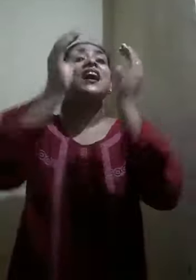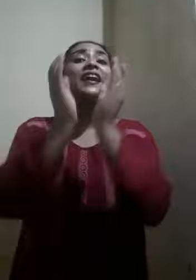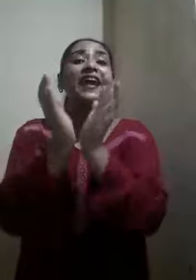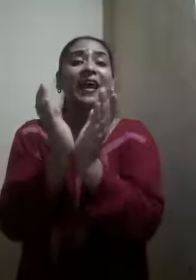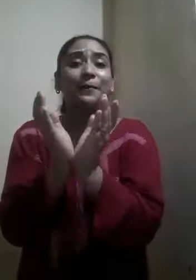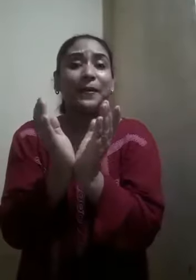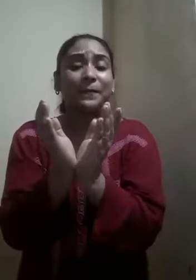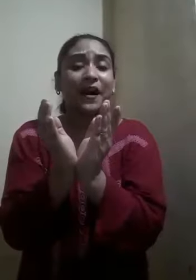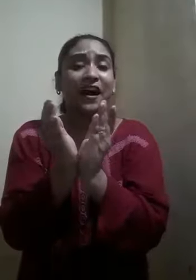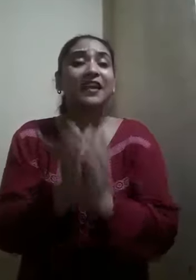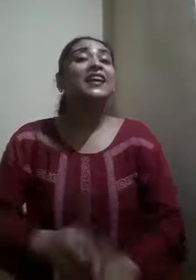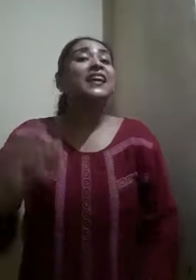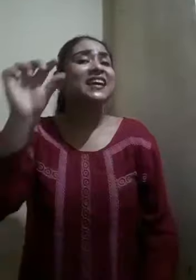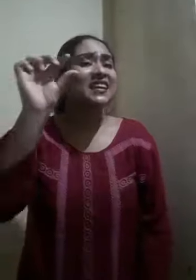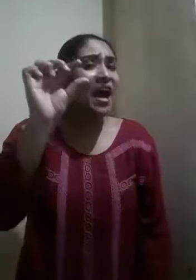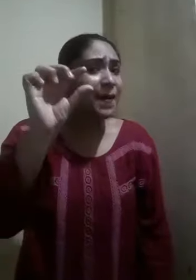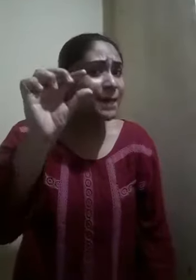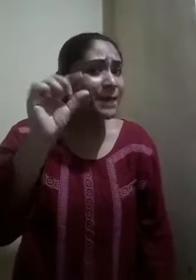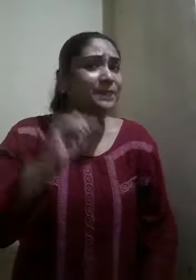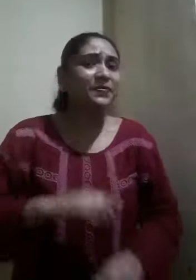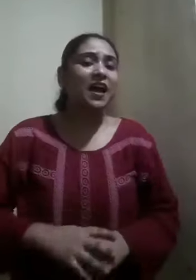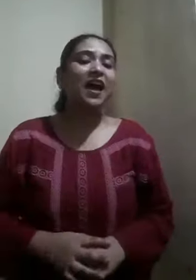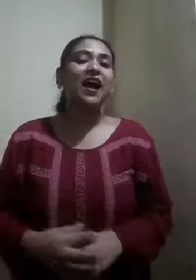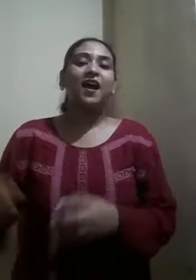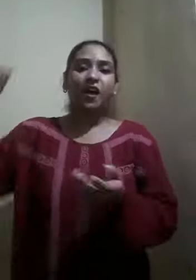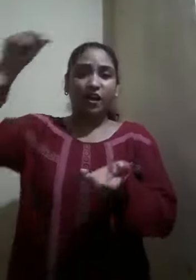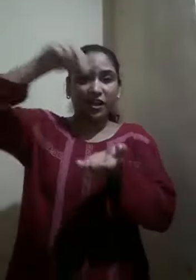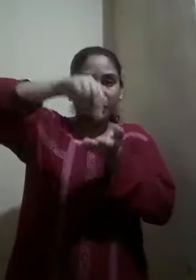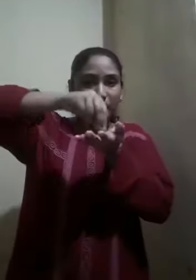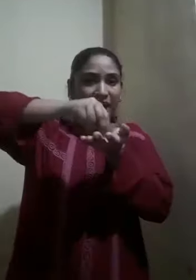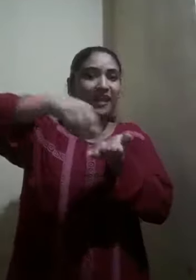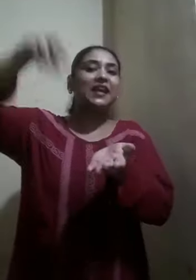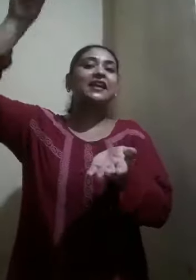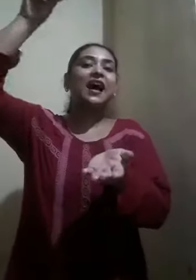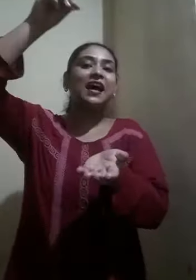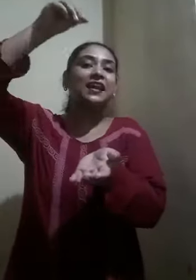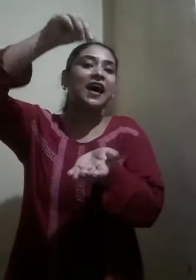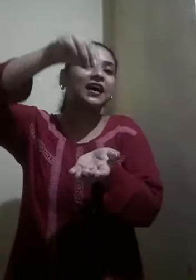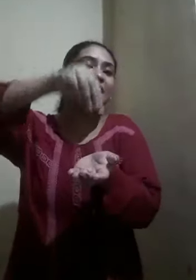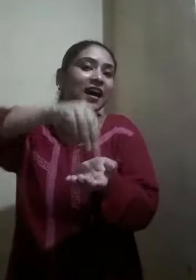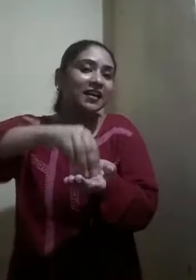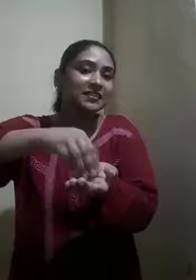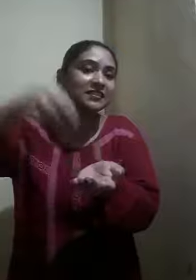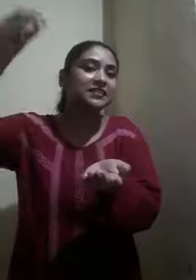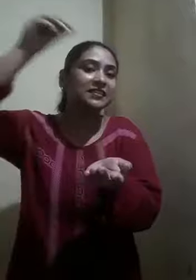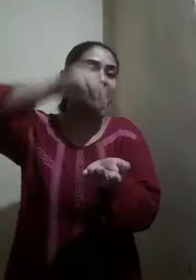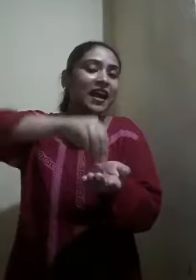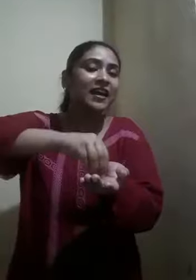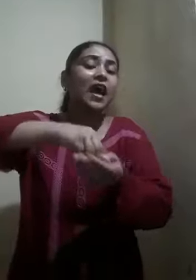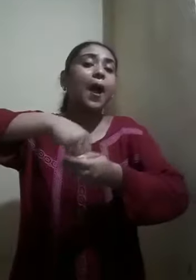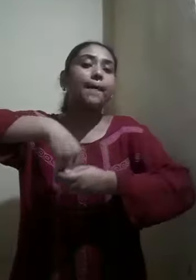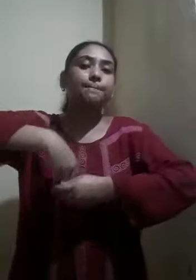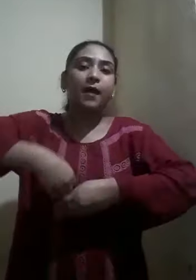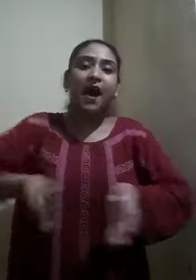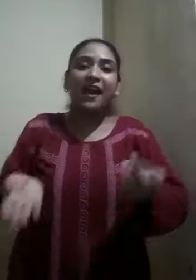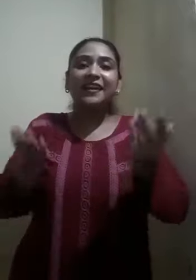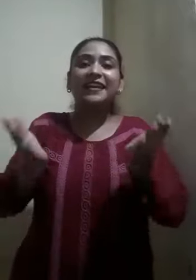gharay mein paani kam tha. Kawwe ne daala kankar, paani